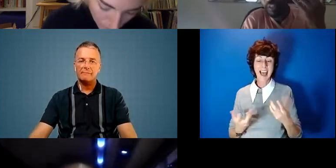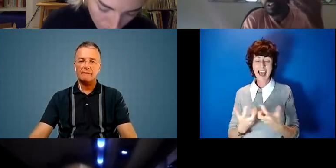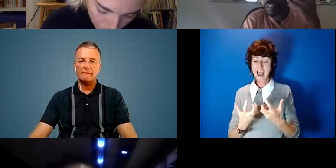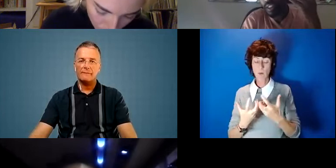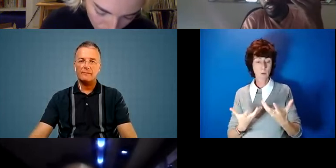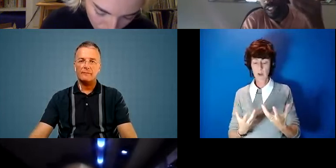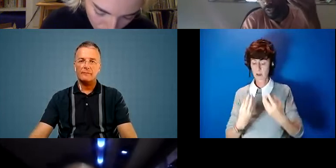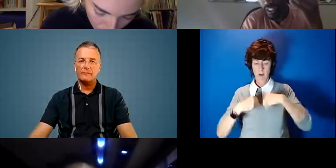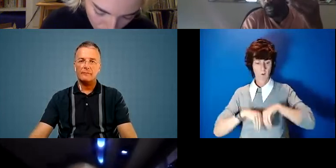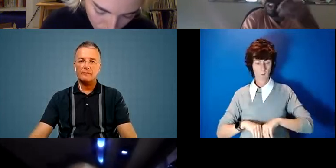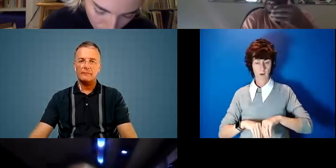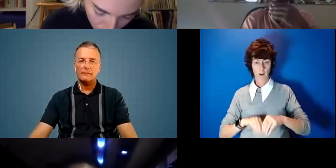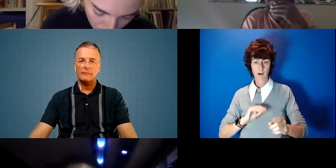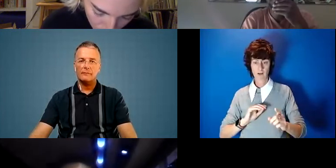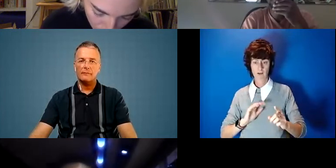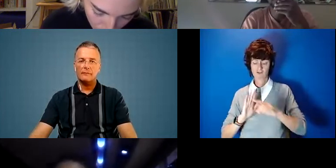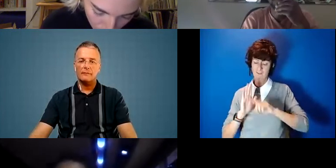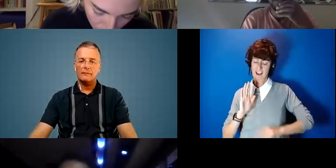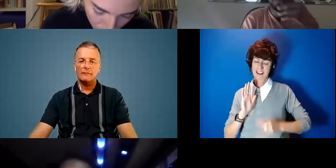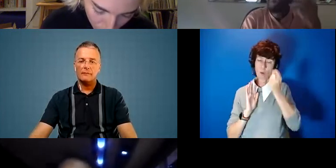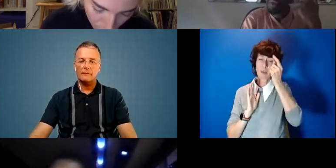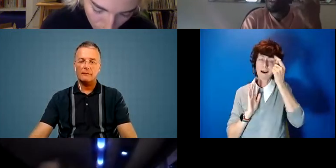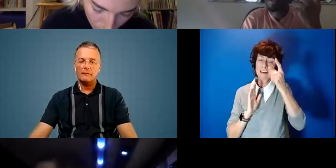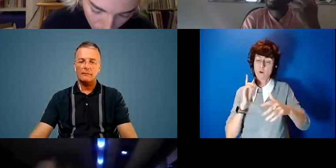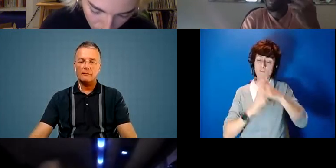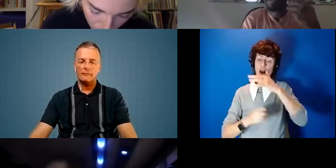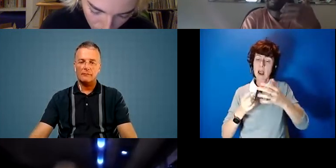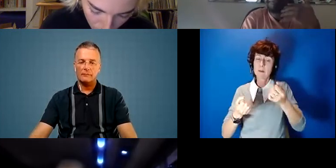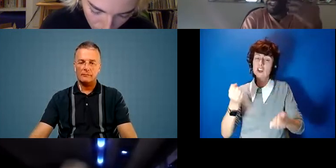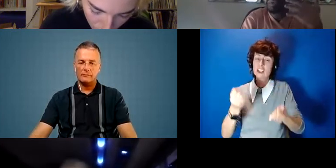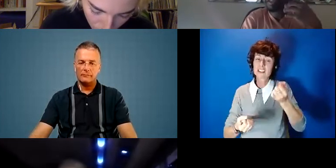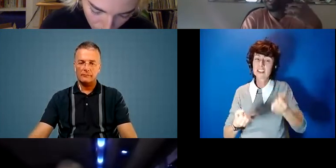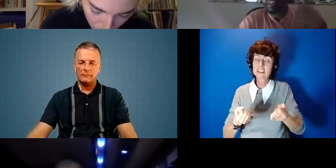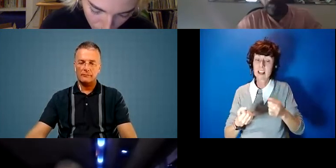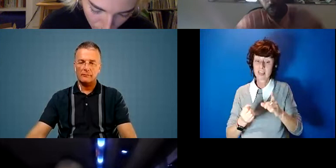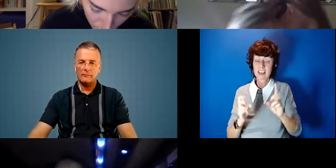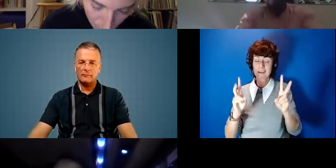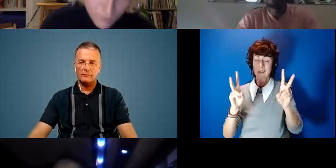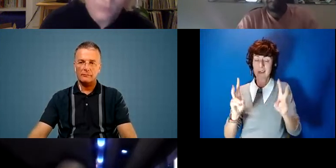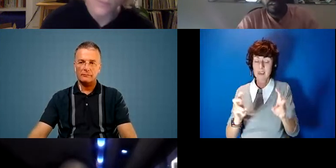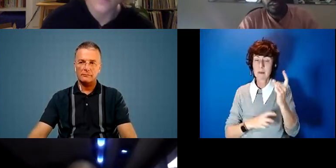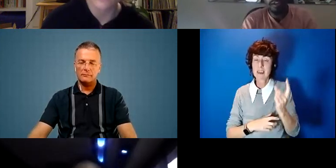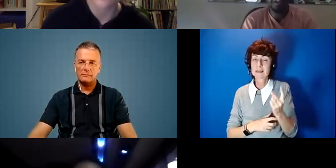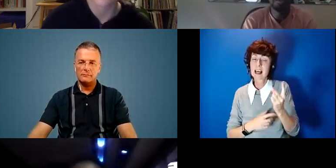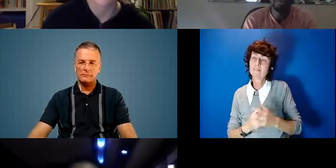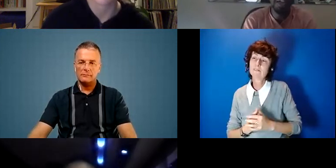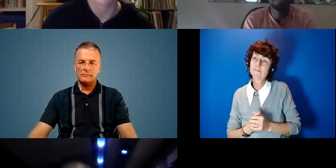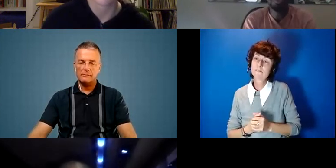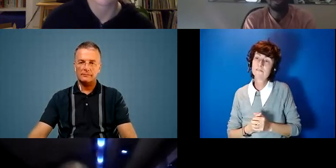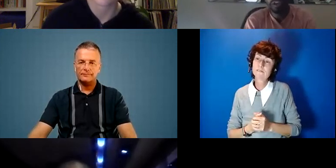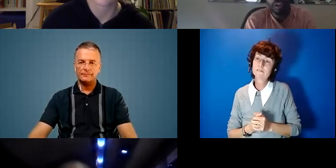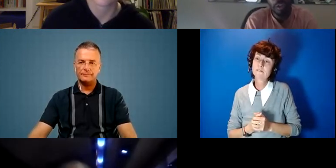reflect on this idea of climate justice. Also as a theme that in many ways has kind of been, you know,